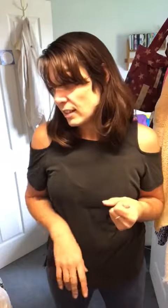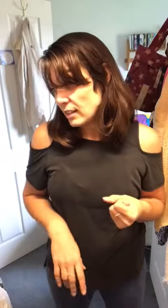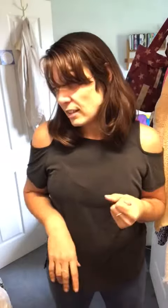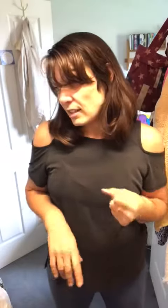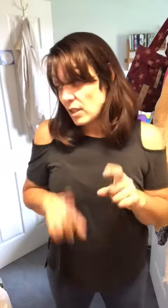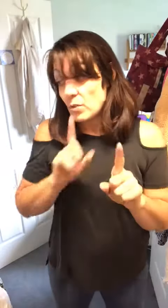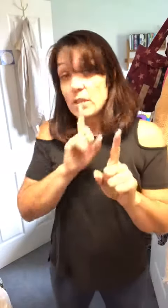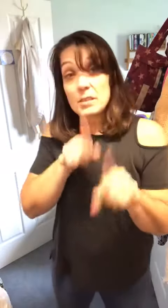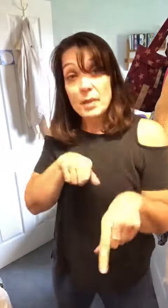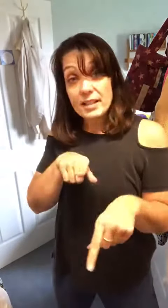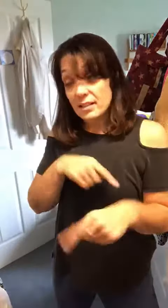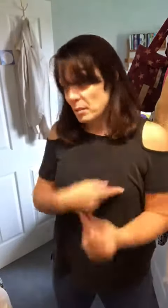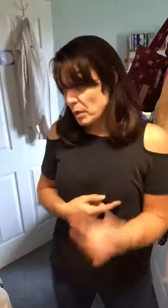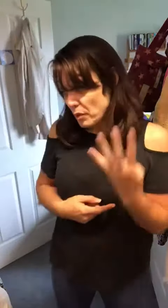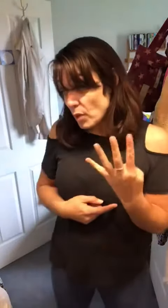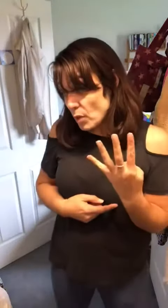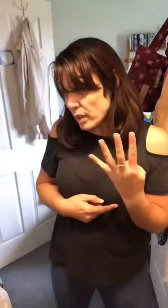Response number four.